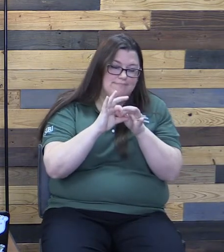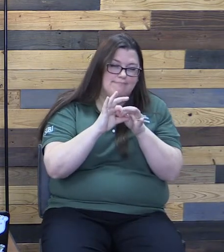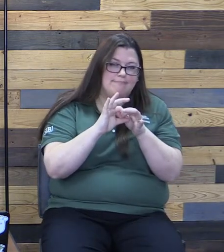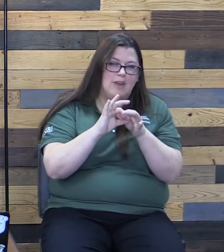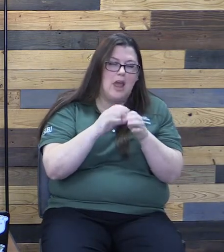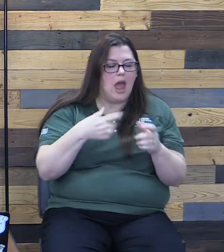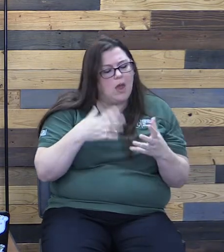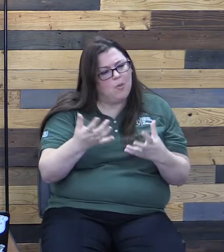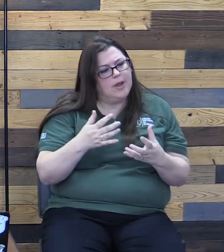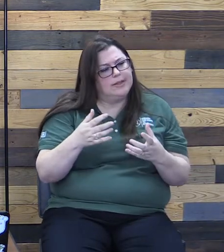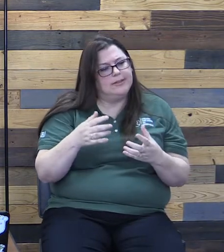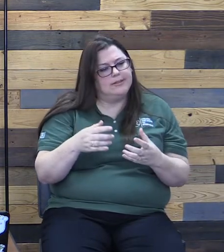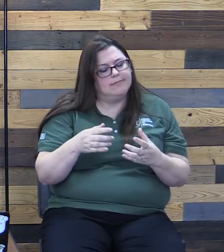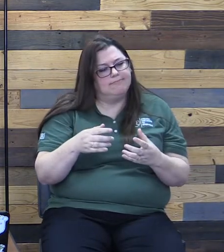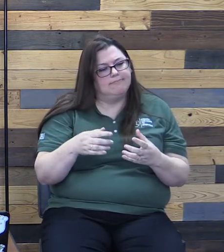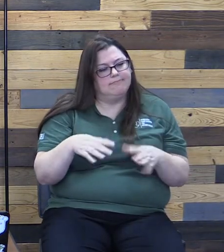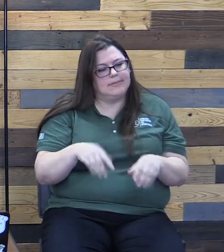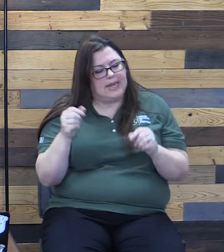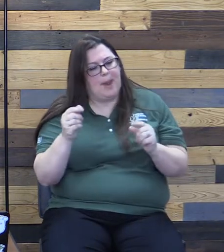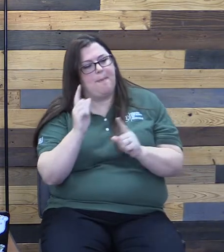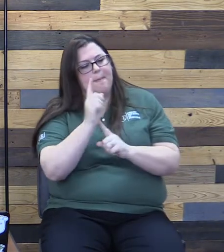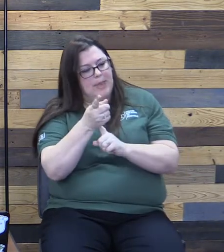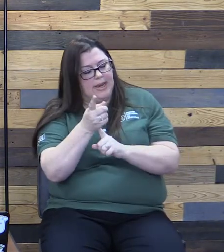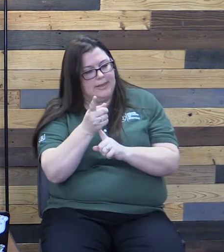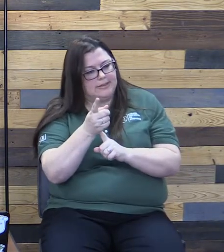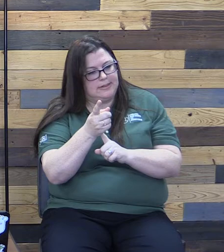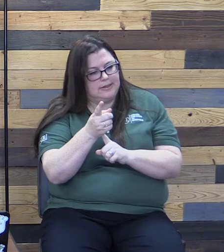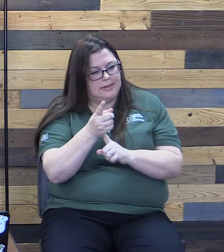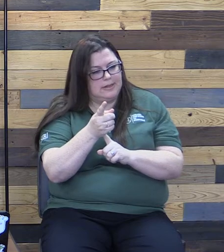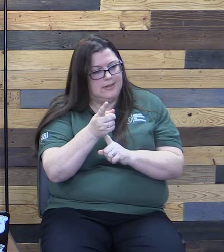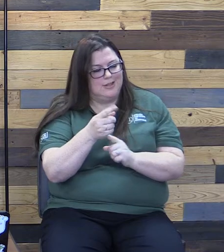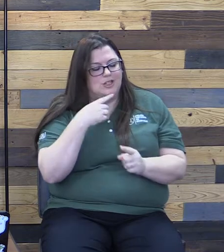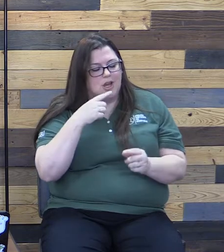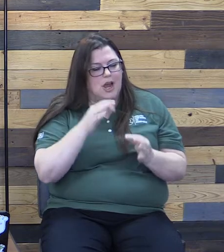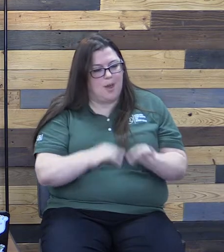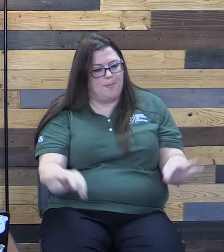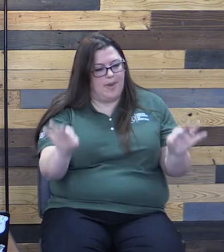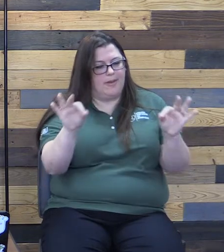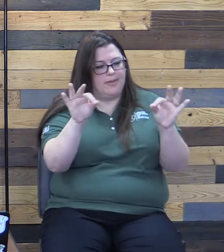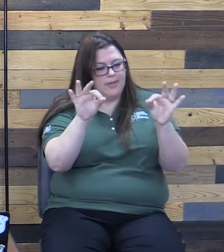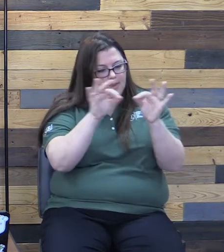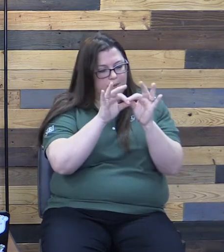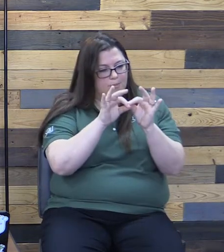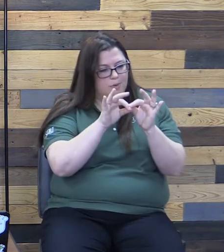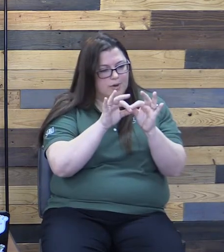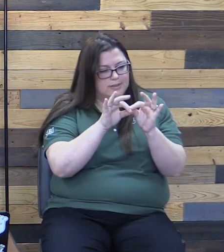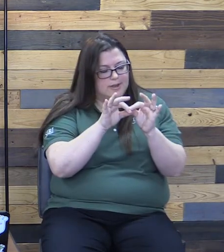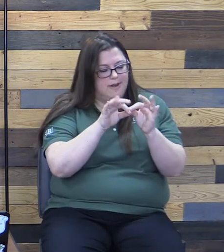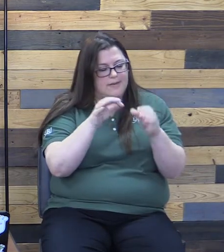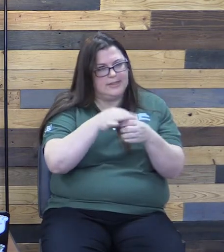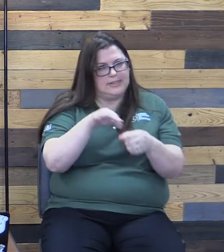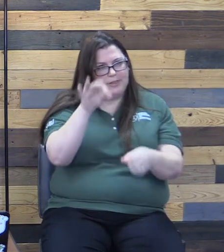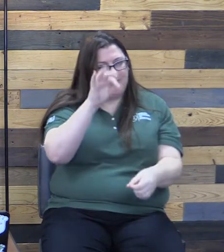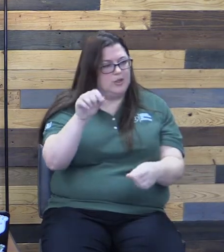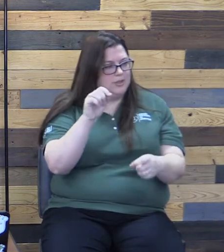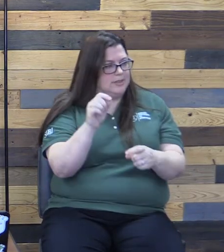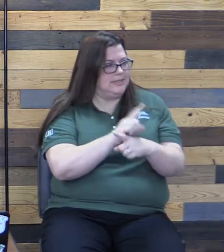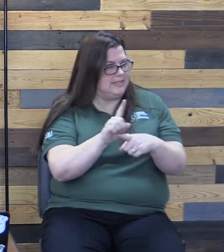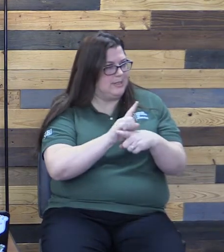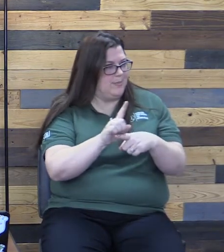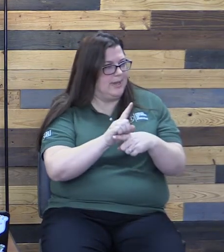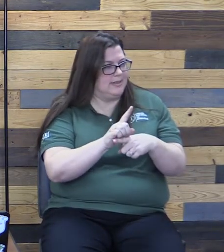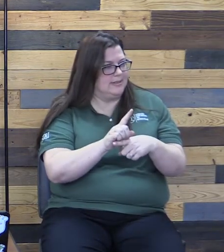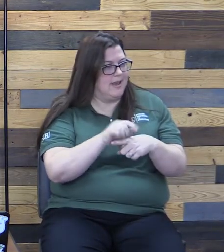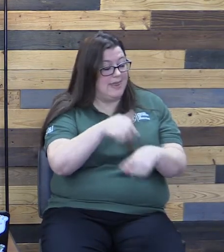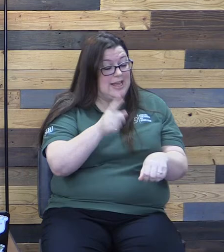this Holy Spirit's equipment of the importance of spiritual disciplines. So those are the times in our life that we set aside to